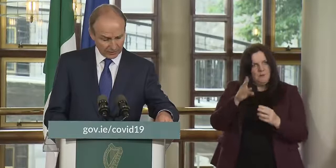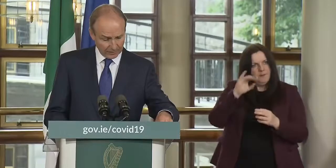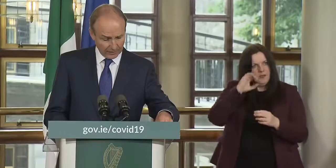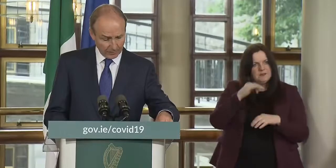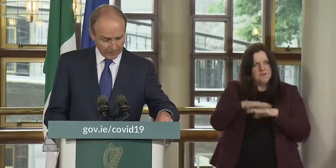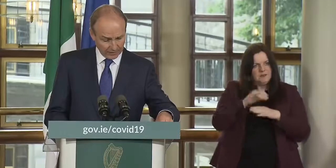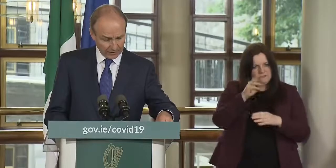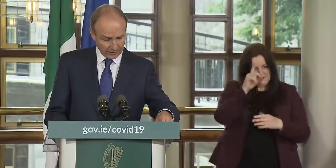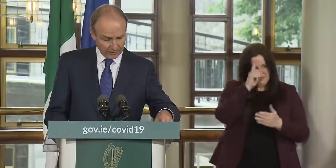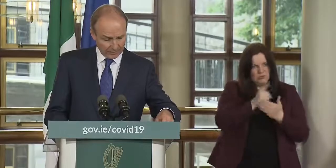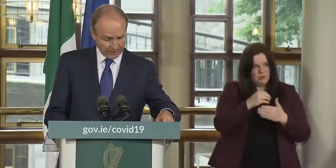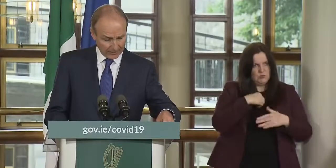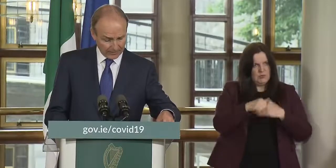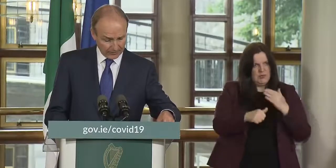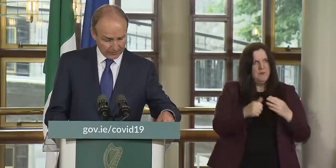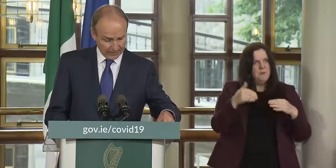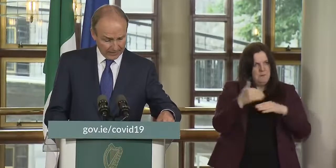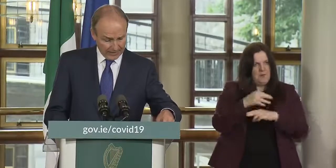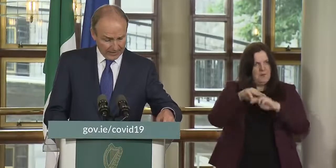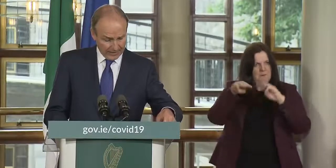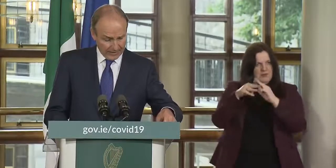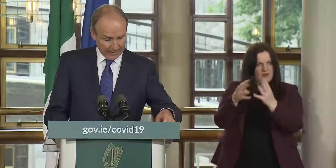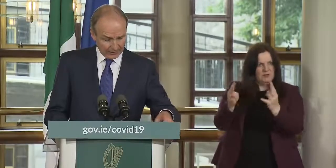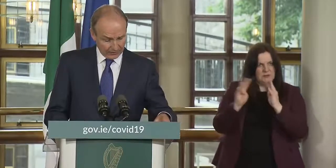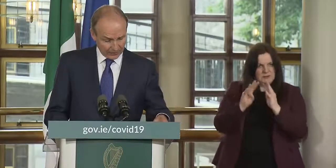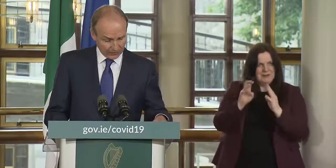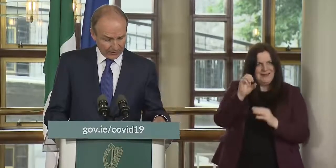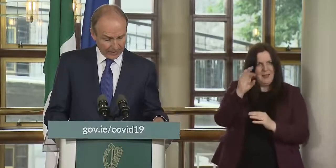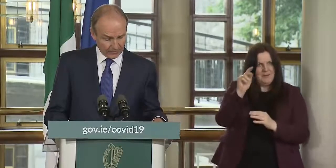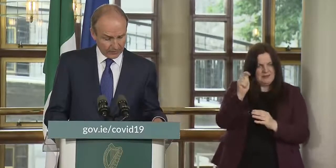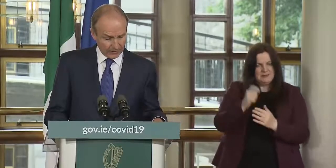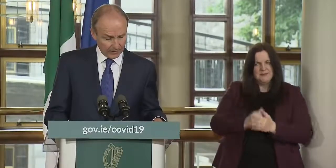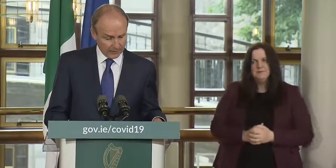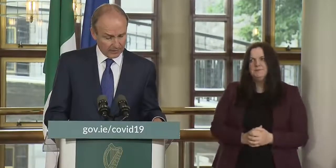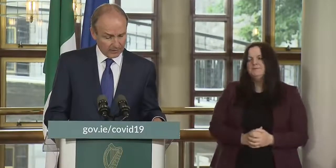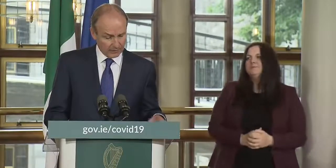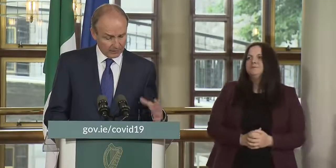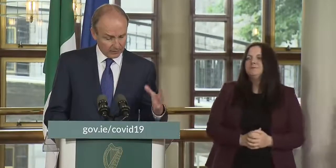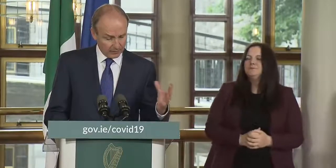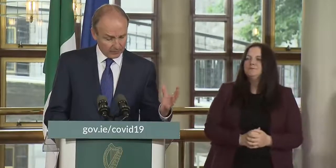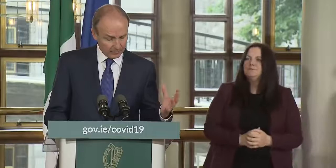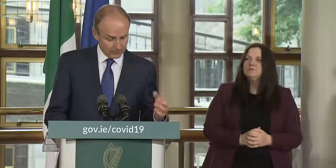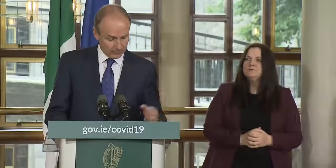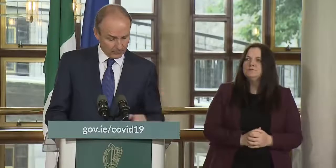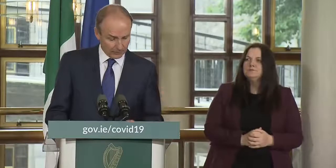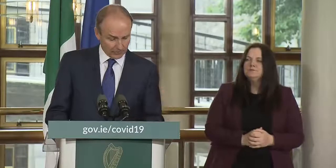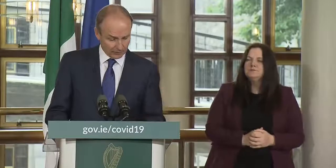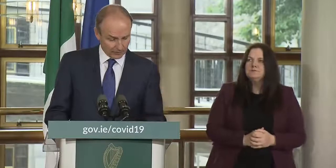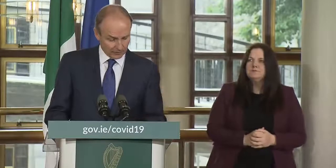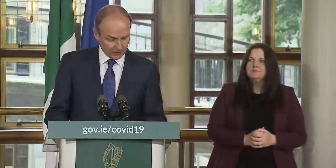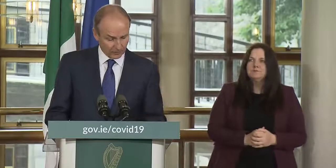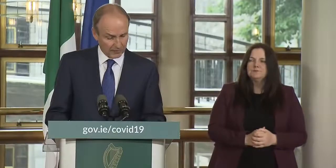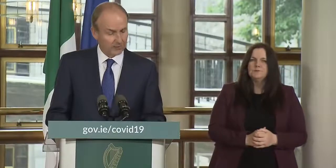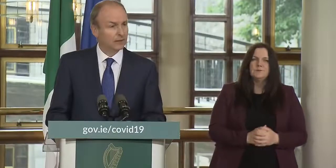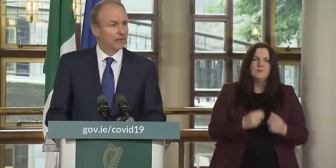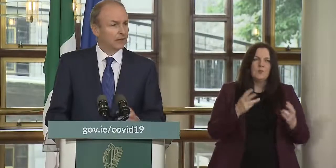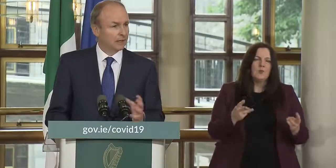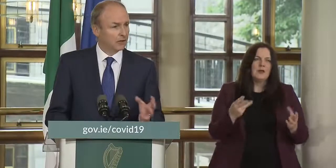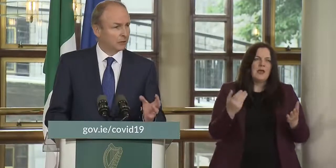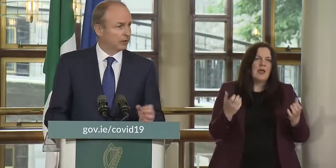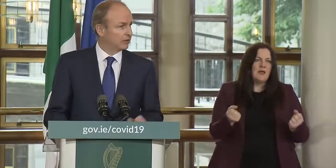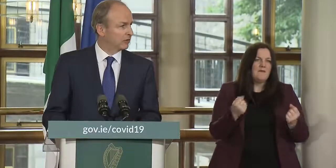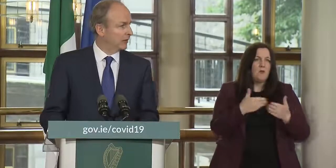decision today by the the cabinet and in addition to that and the establishment of the sme